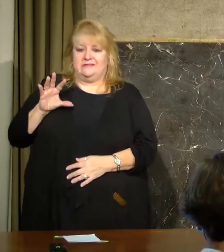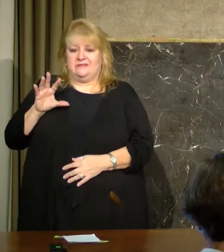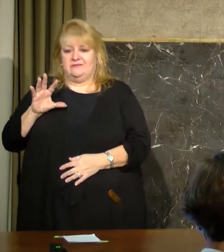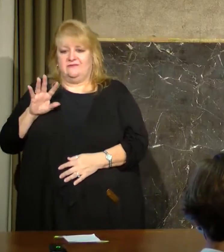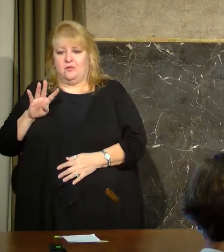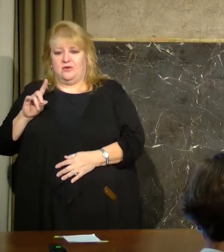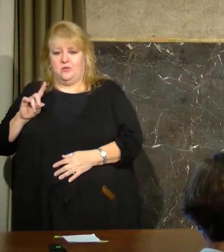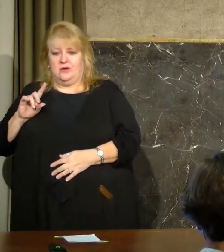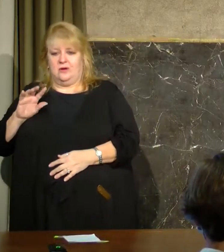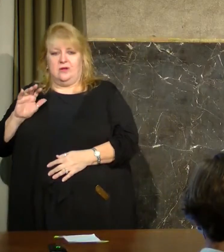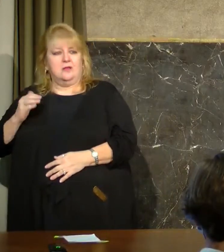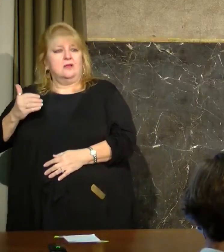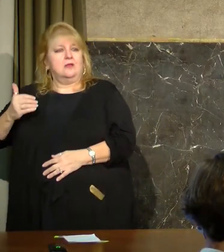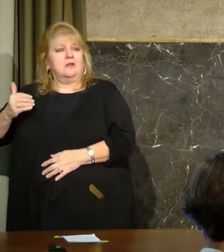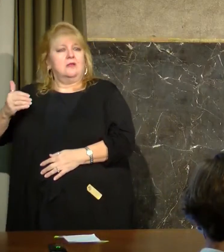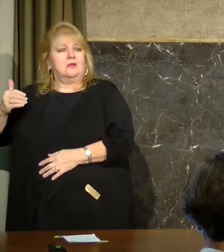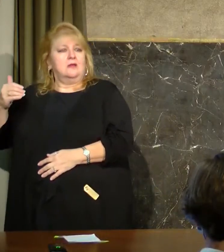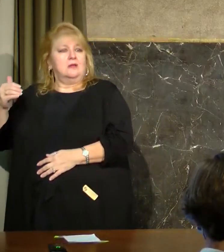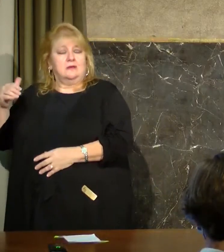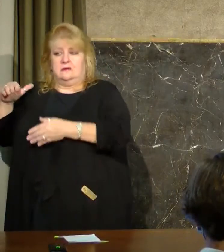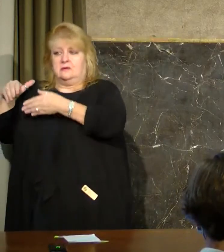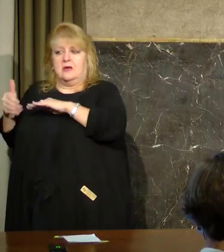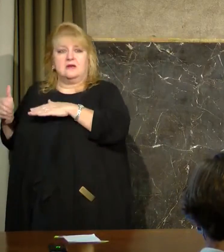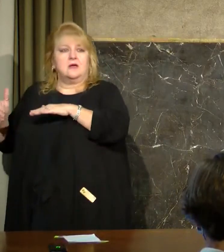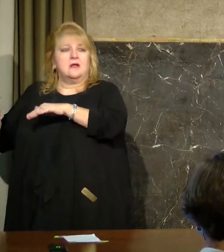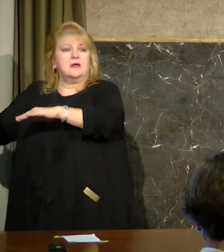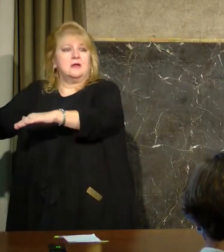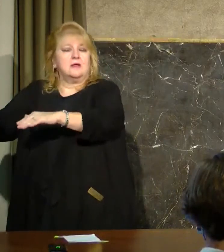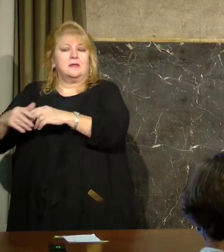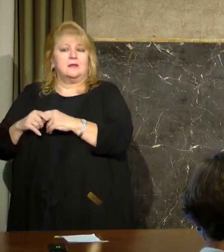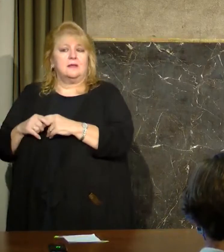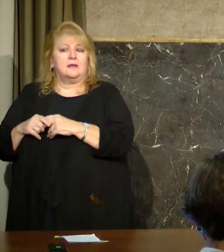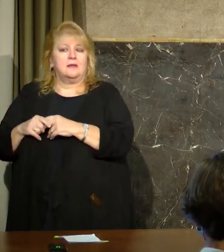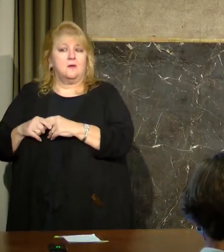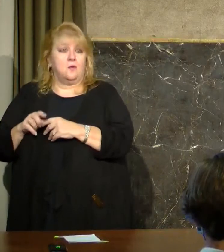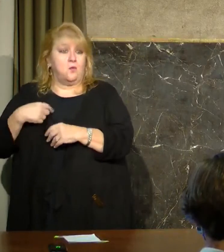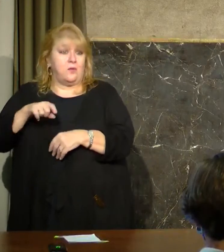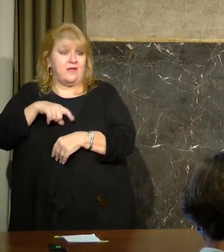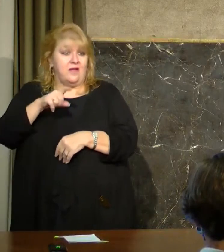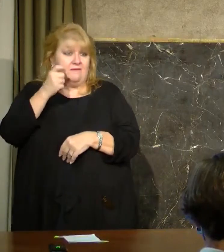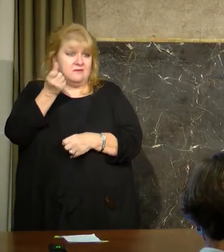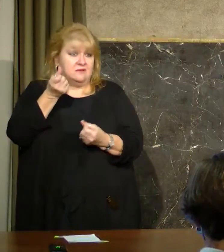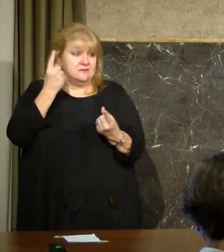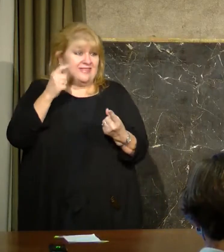at some point we need to recognize that that's unacceptable. And it's going to get worse.